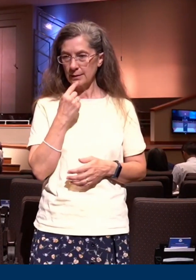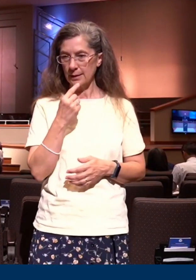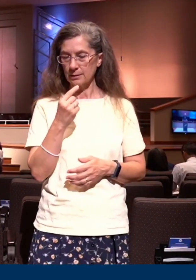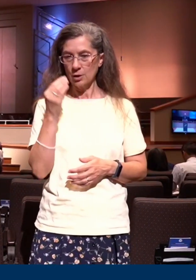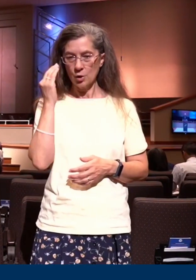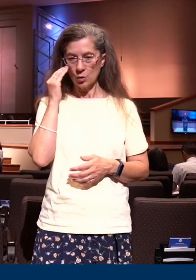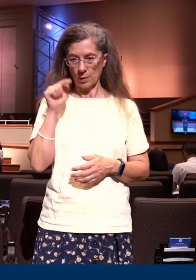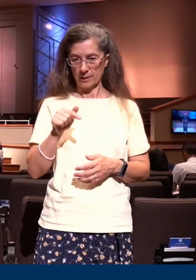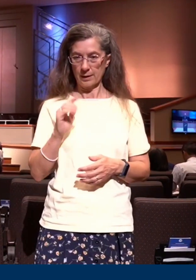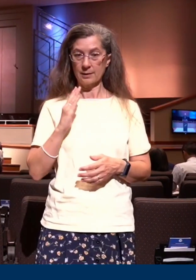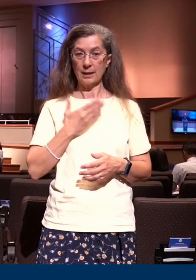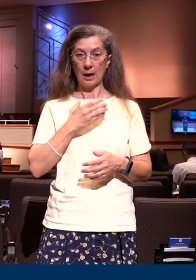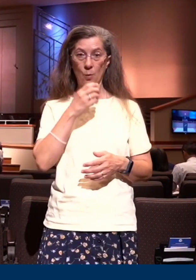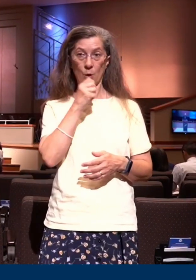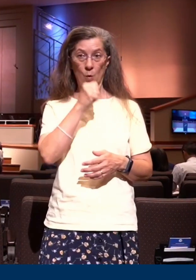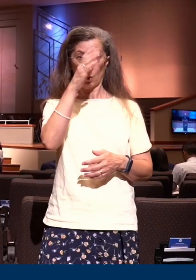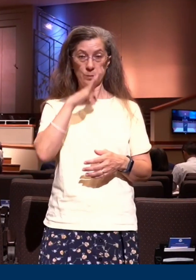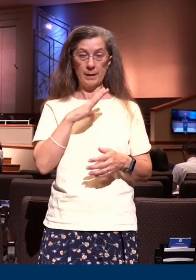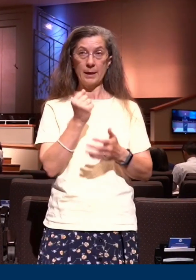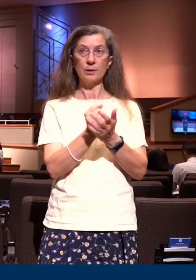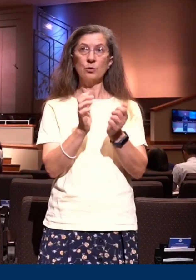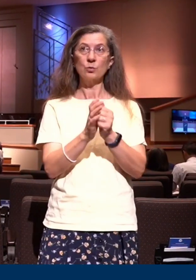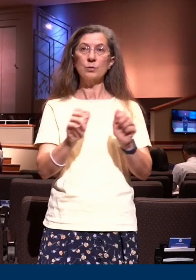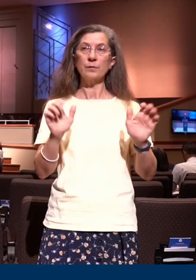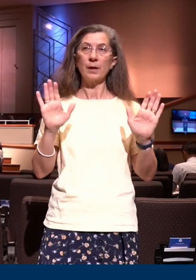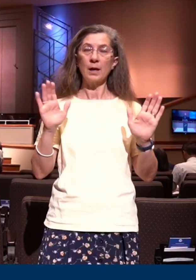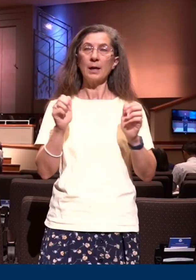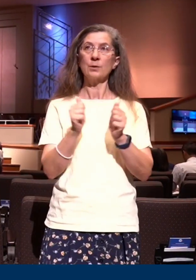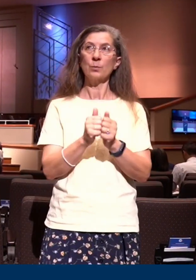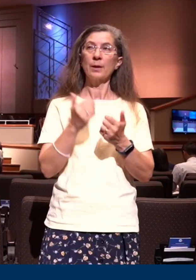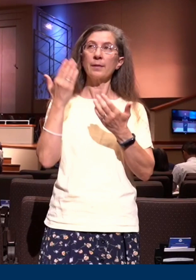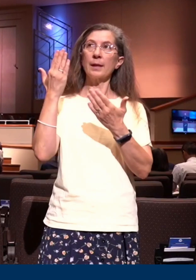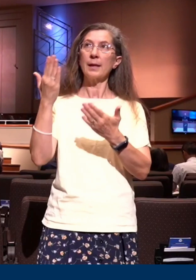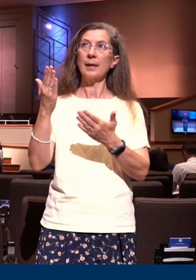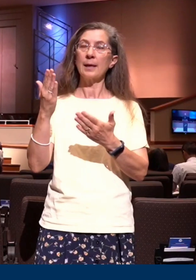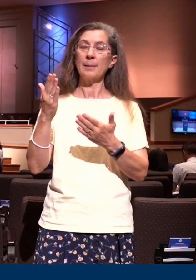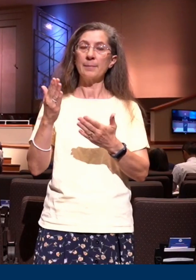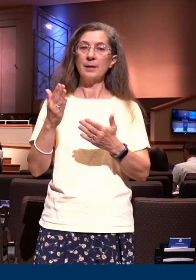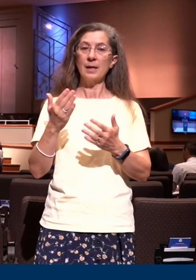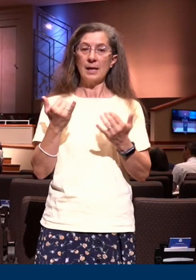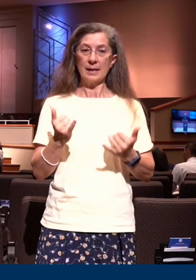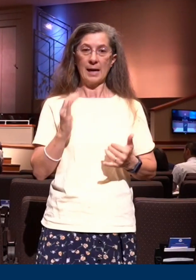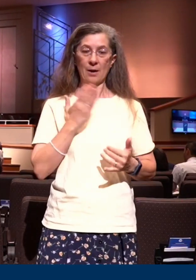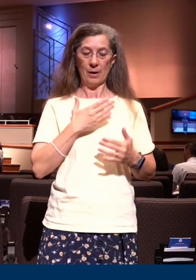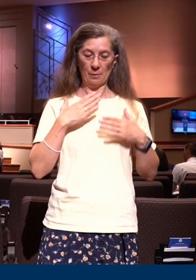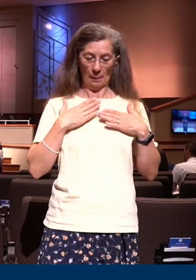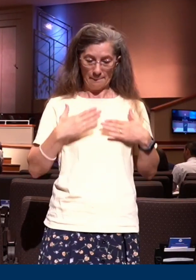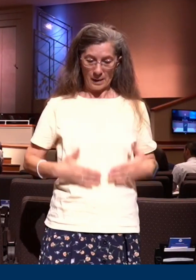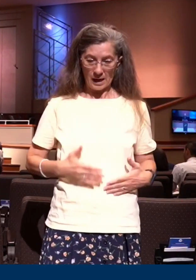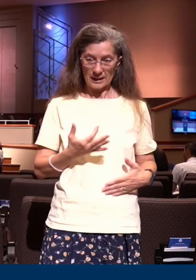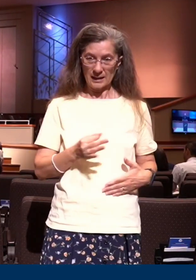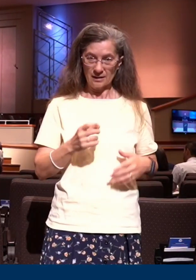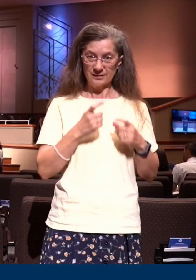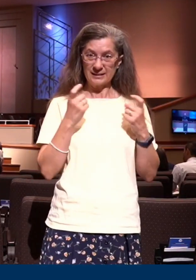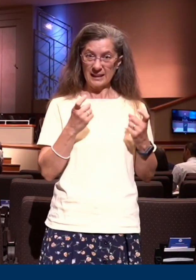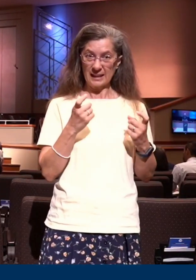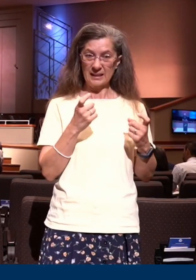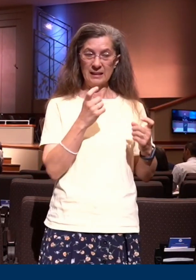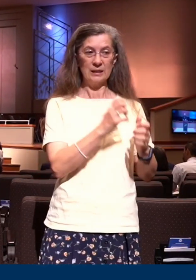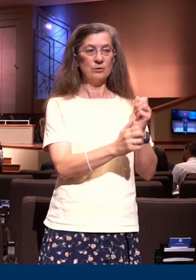that our old man is crucified with him, that the body of sin might be destroyed. Now, the body of sin is